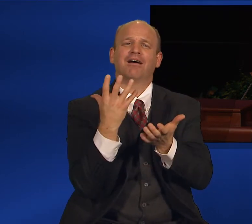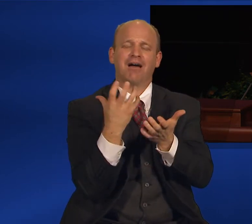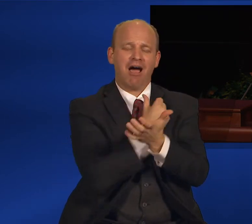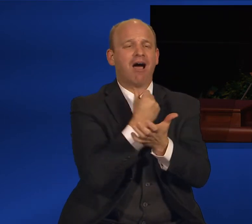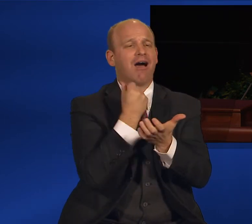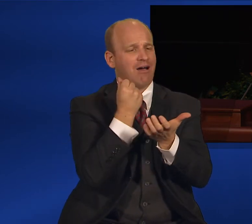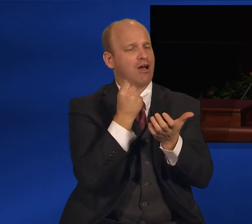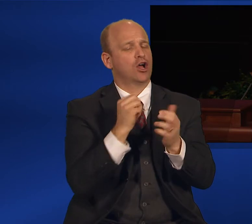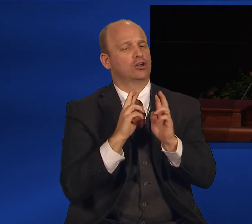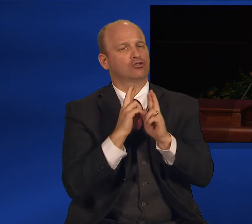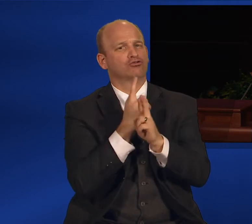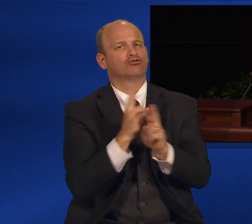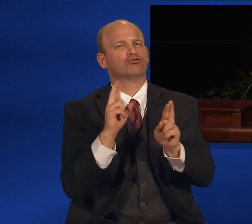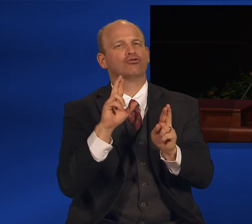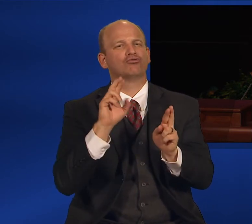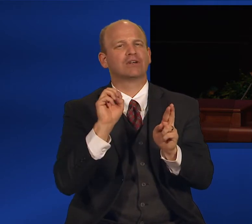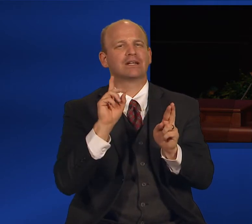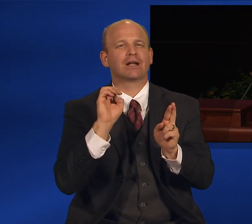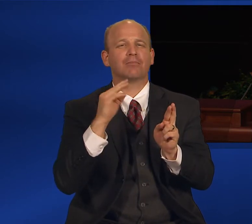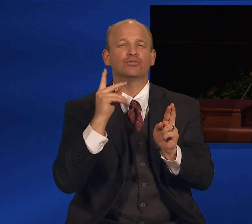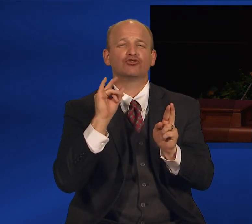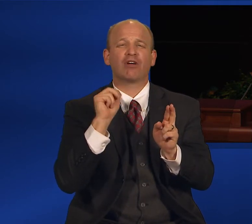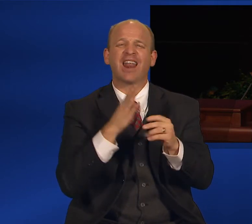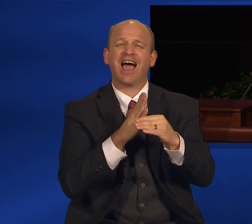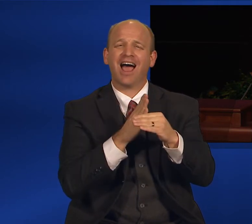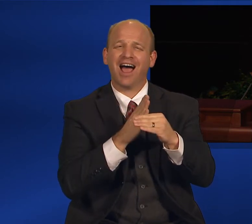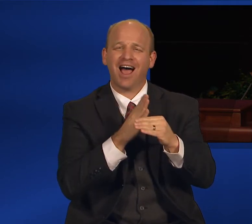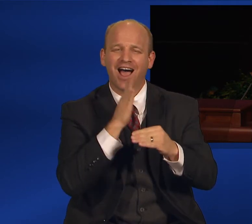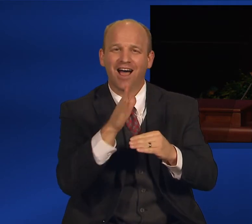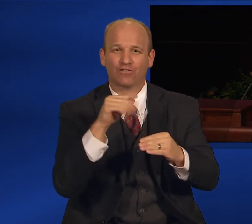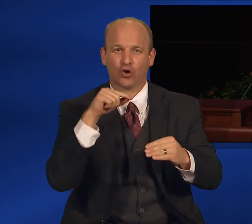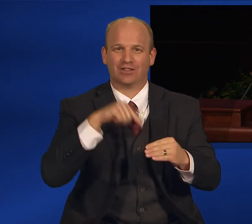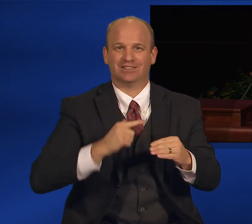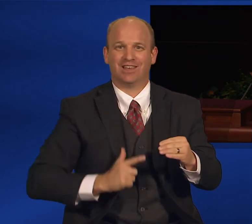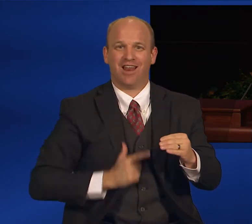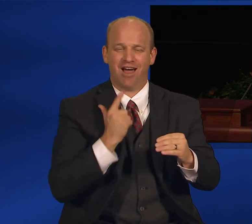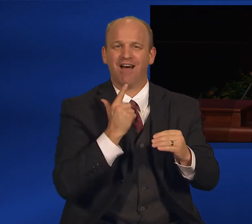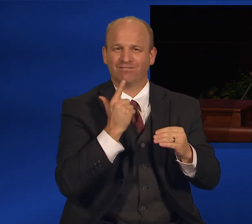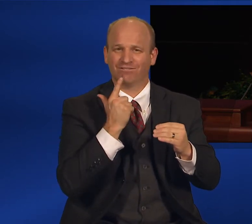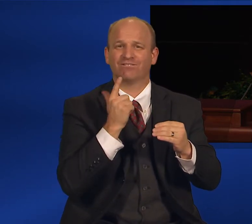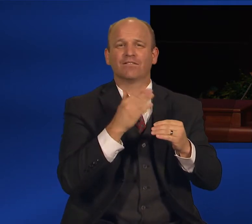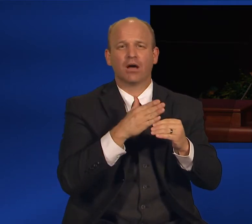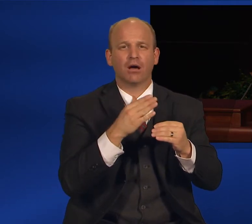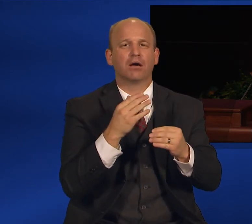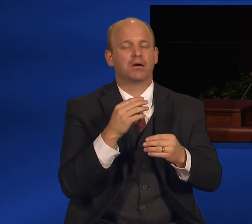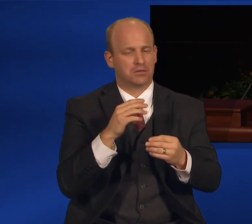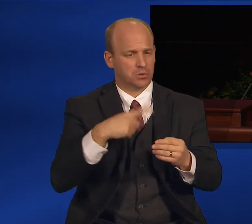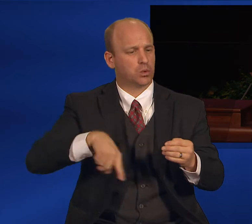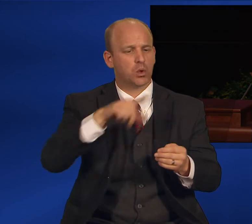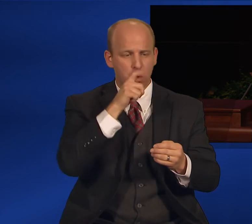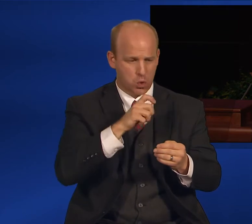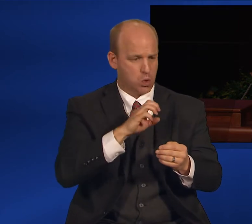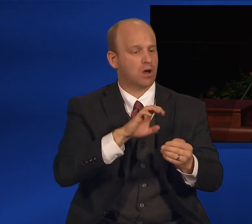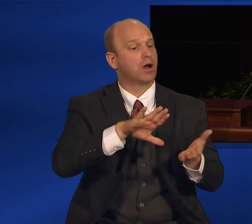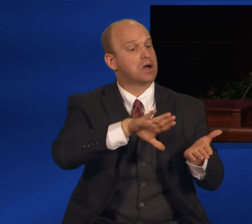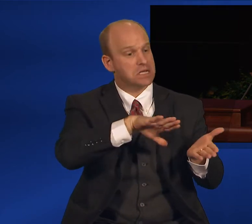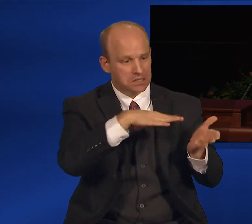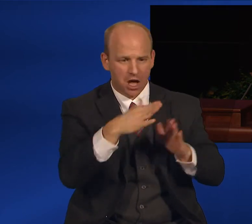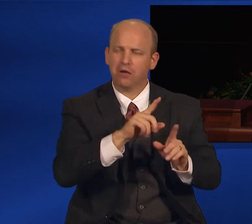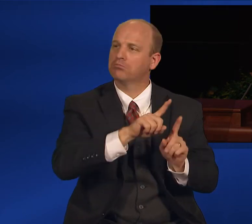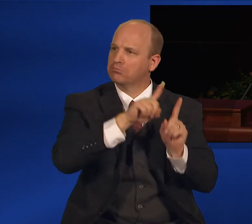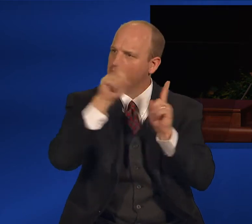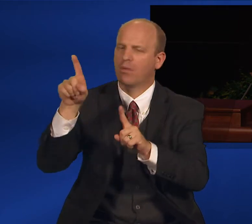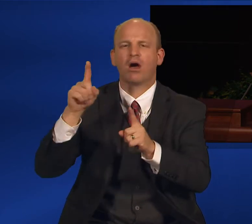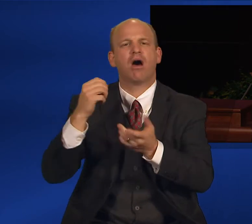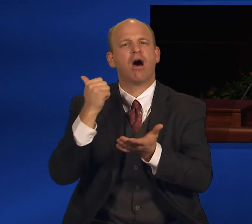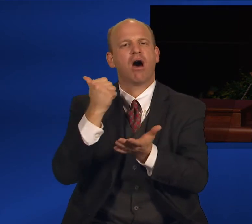depart the mortal life, continue their labors in the preaching of the gospel of repentance and redemption through the sacrifice of the only